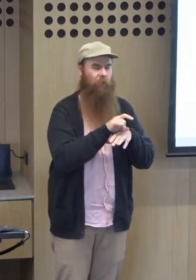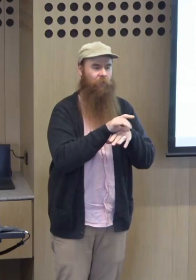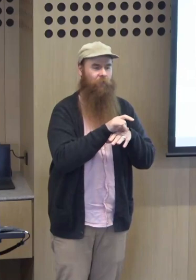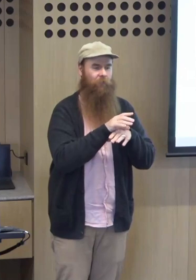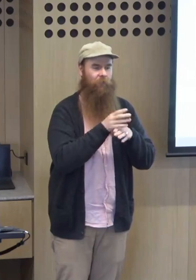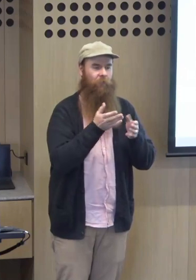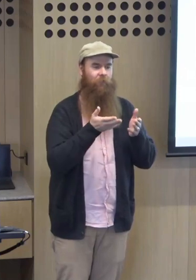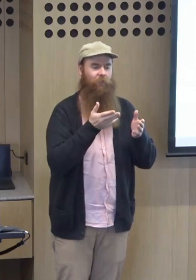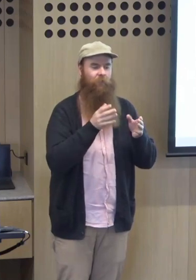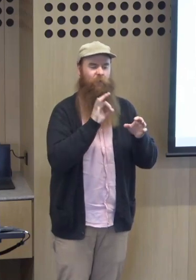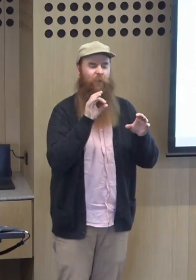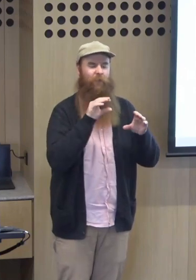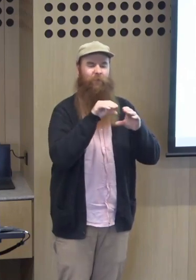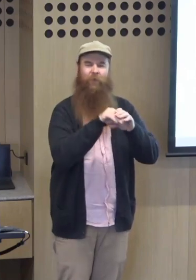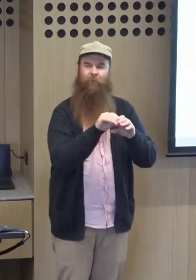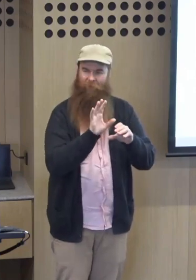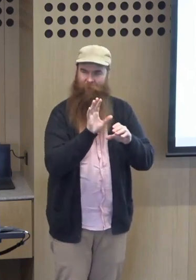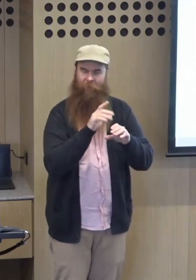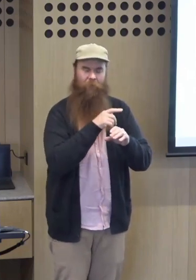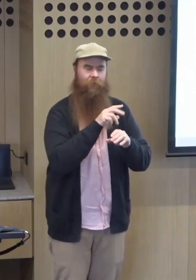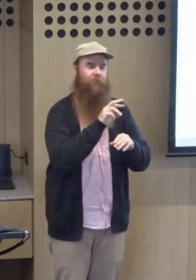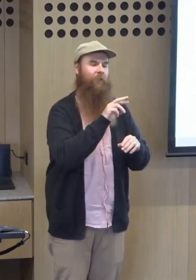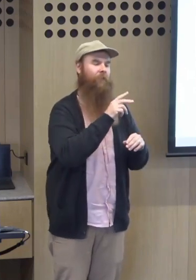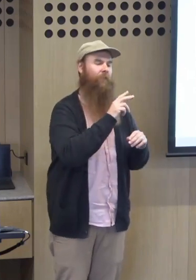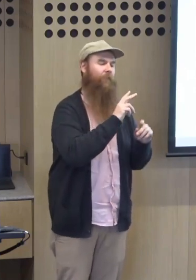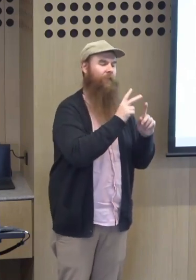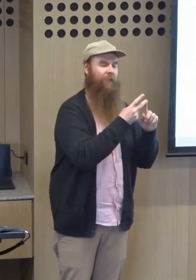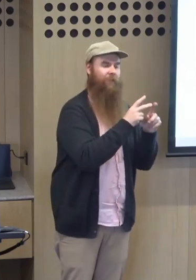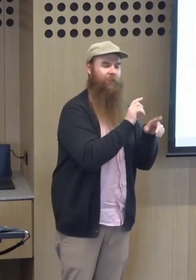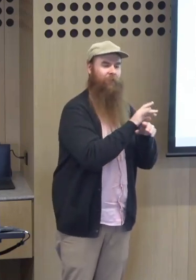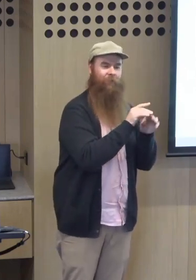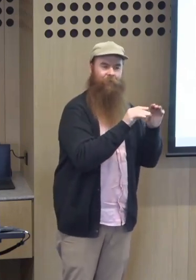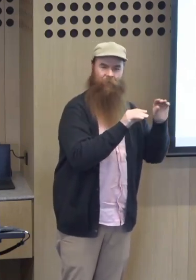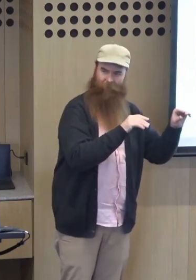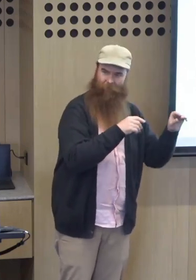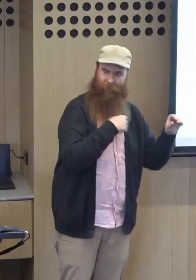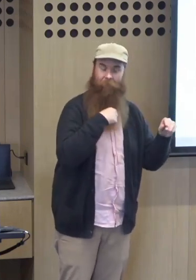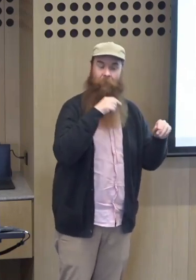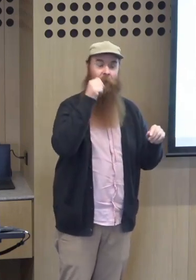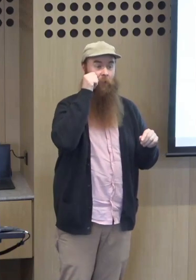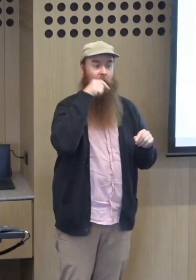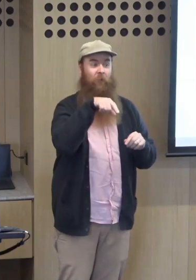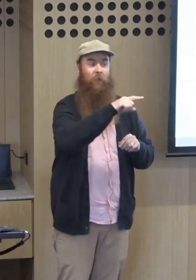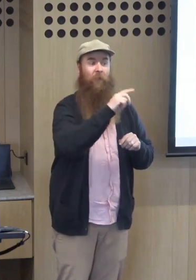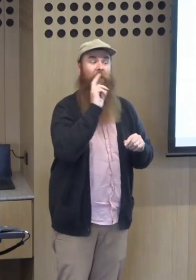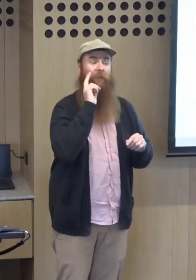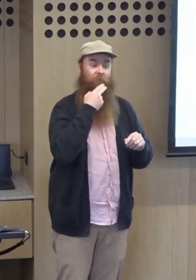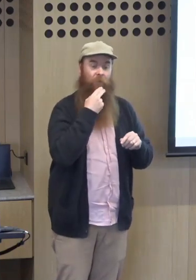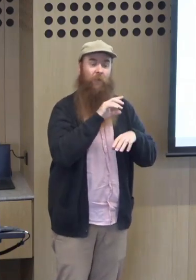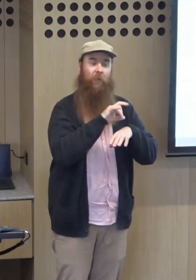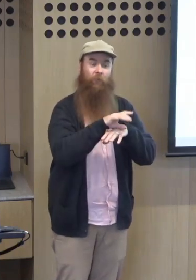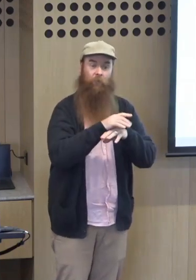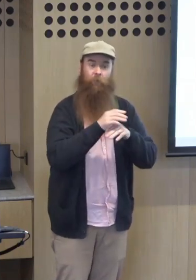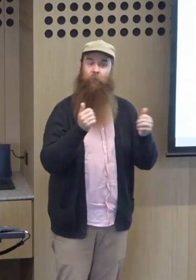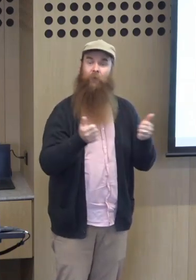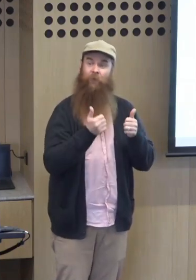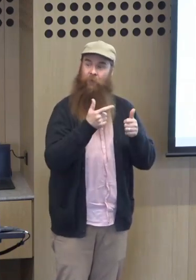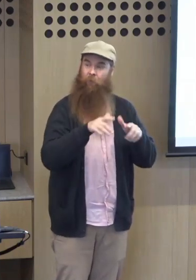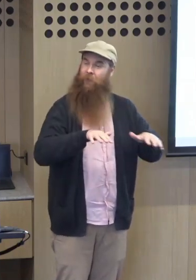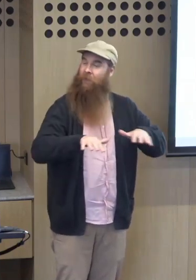uh that counseling part not necessarily relating to that but the second not investing in counseling whether